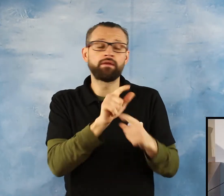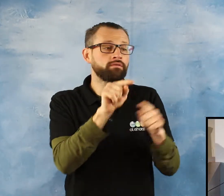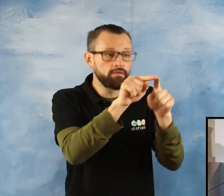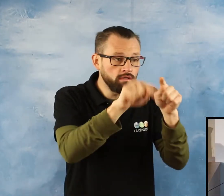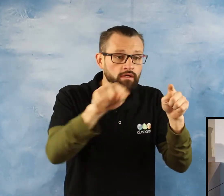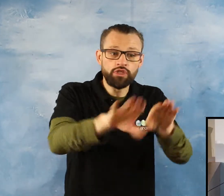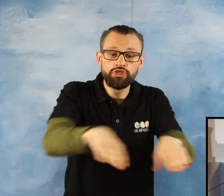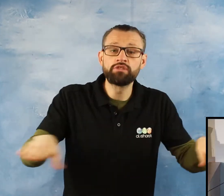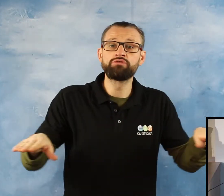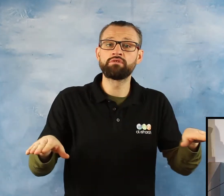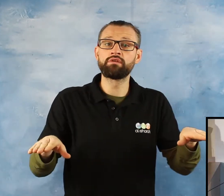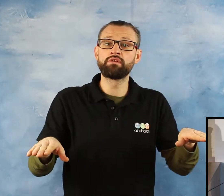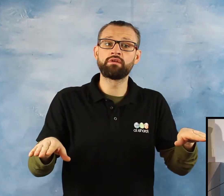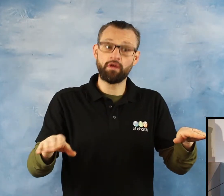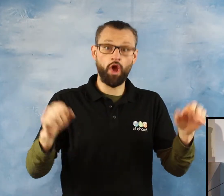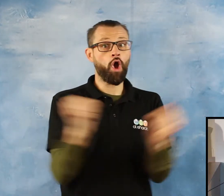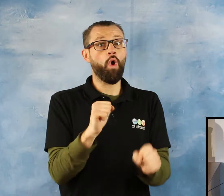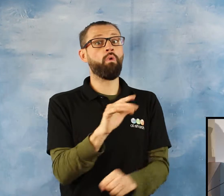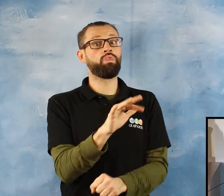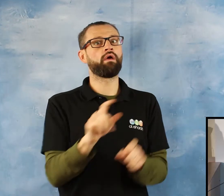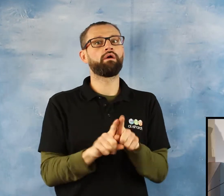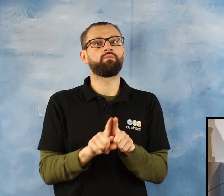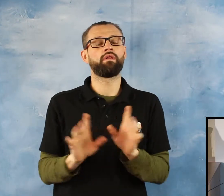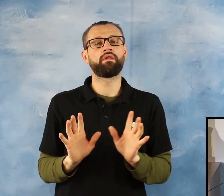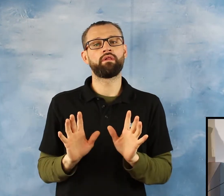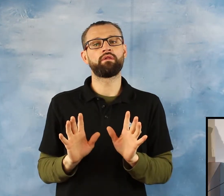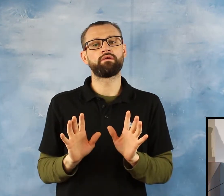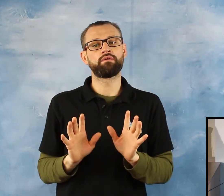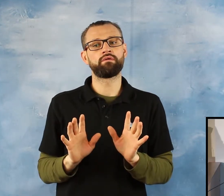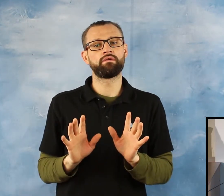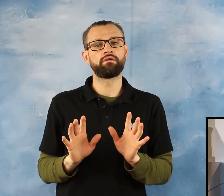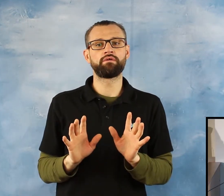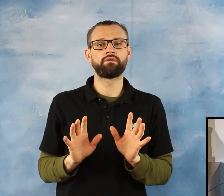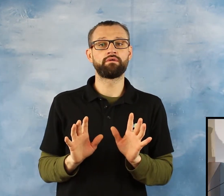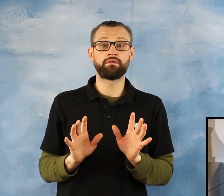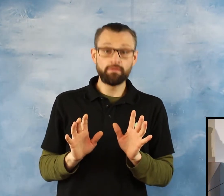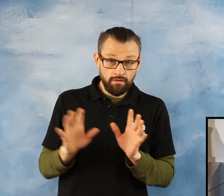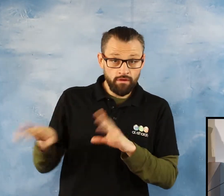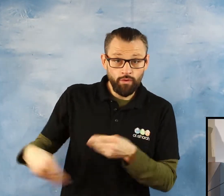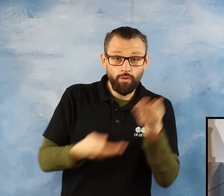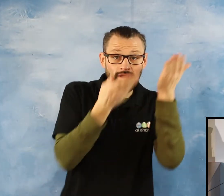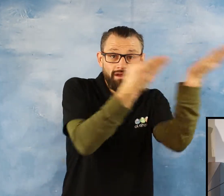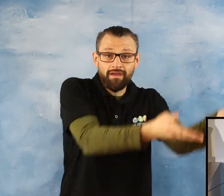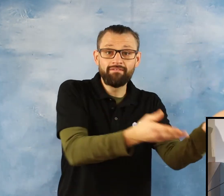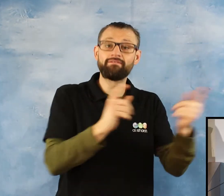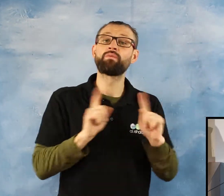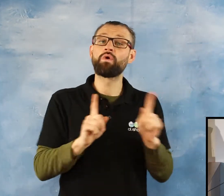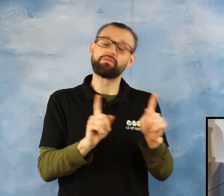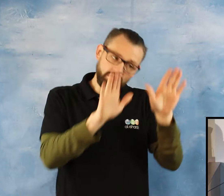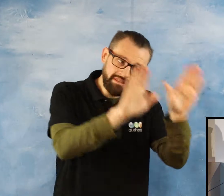cold there as well. So how much do we give to them? We show our sympathy to them. Anytime